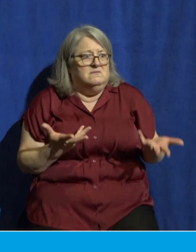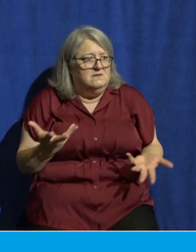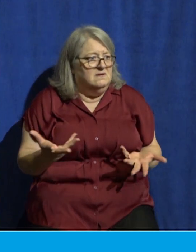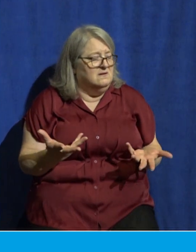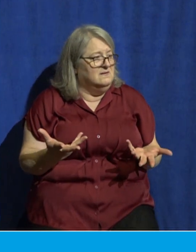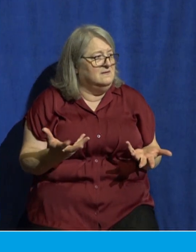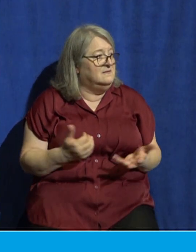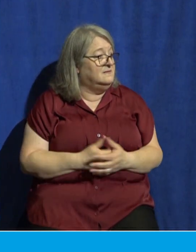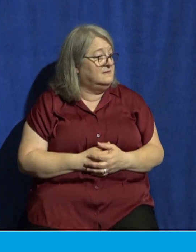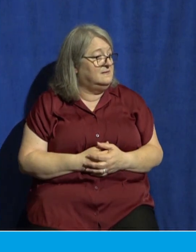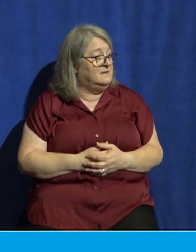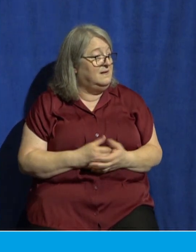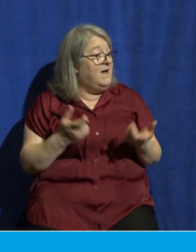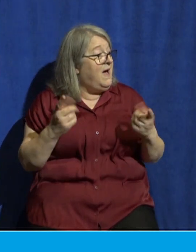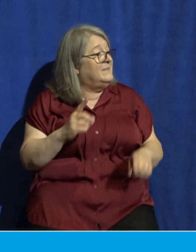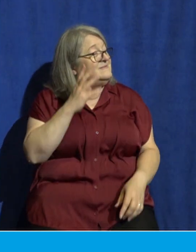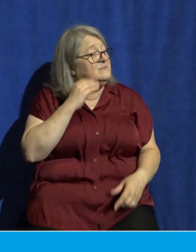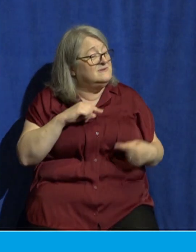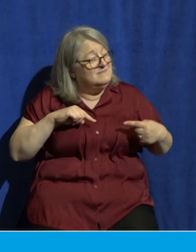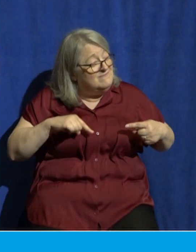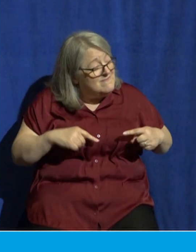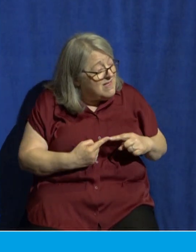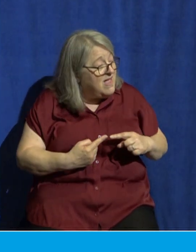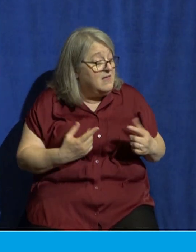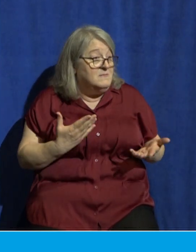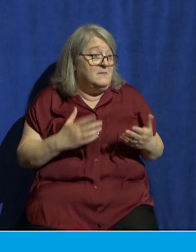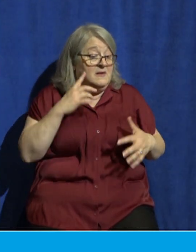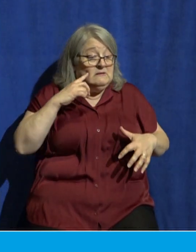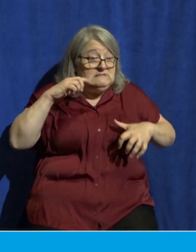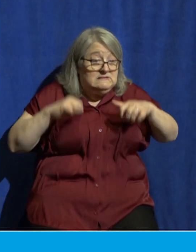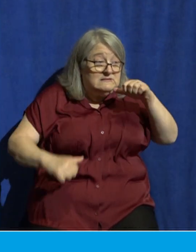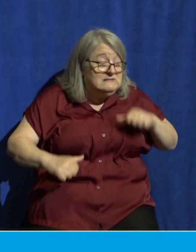when pain and doubt just torture you.